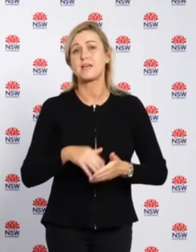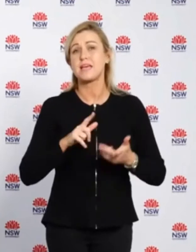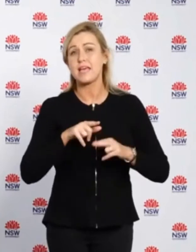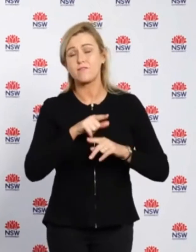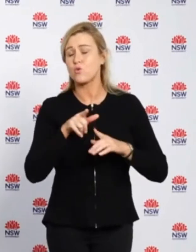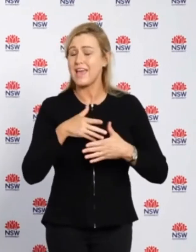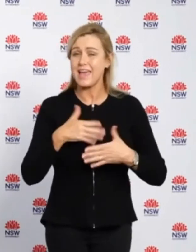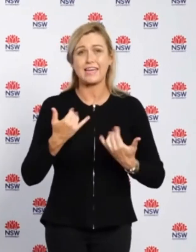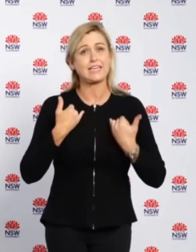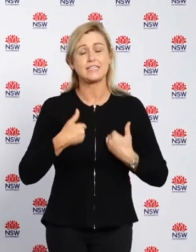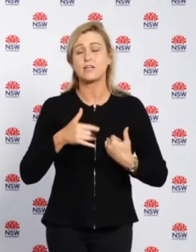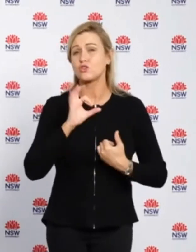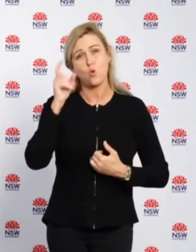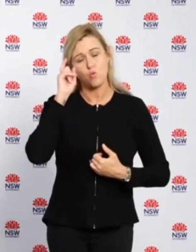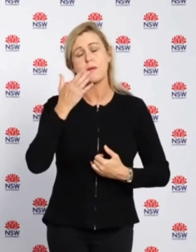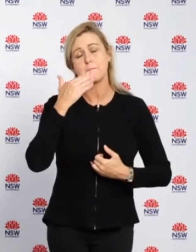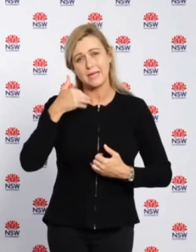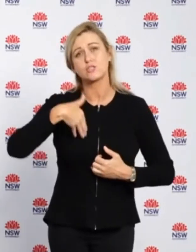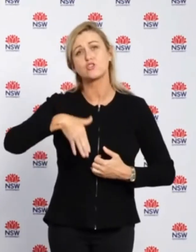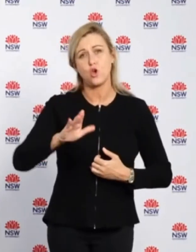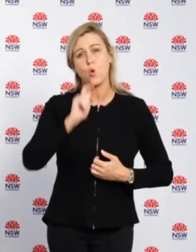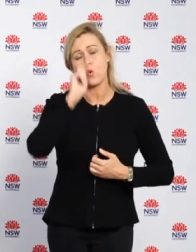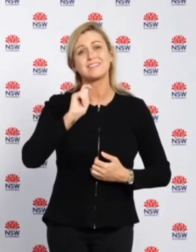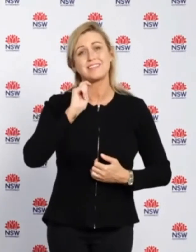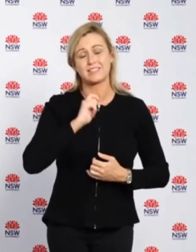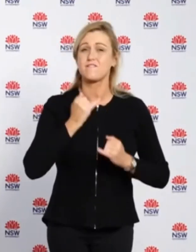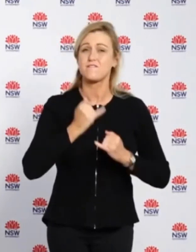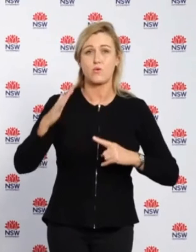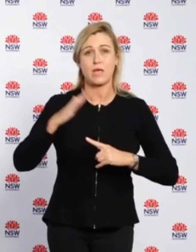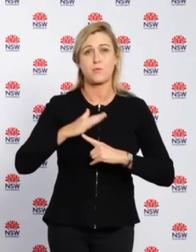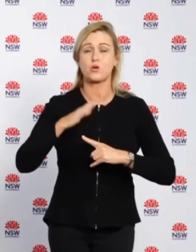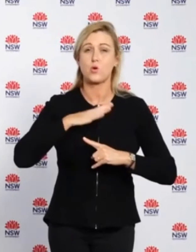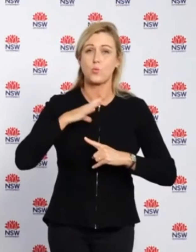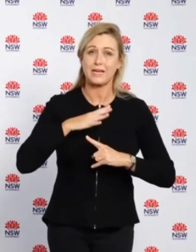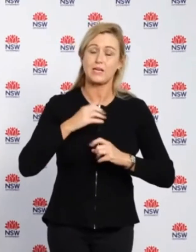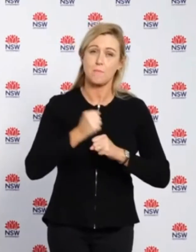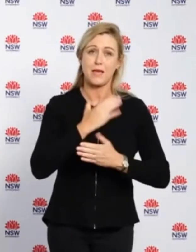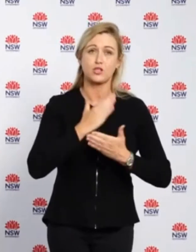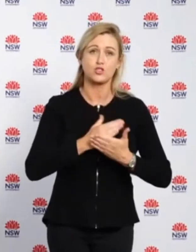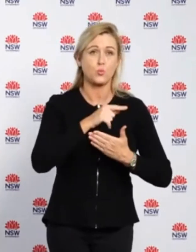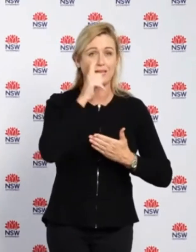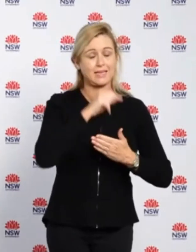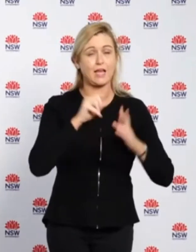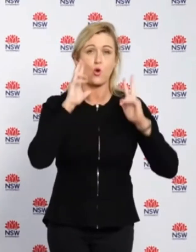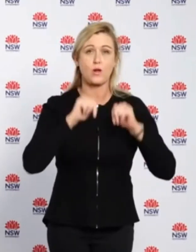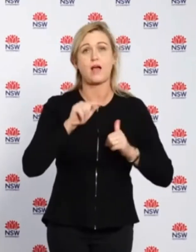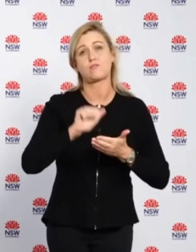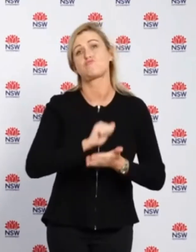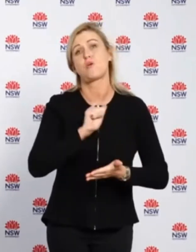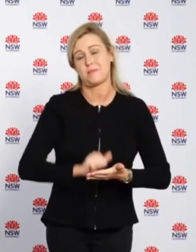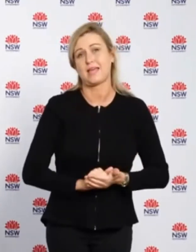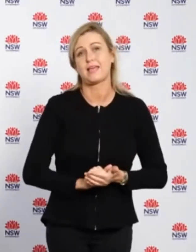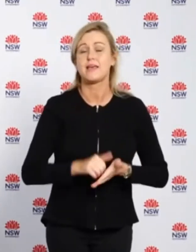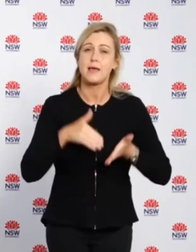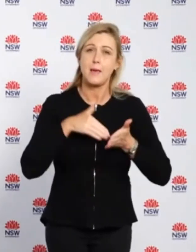please get tested. It's important that we are able to connect you with care and provide that